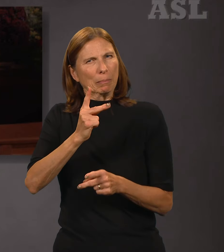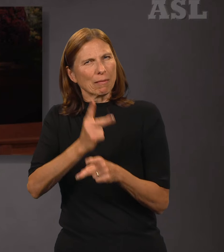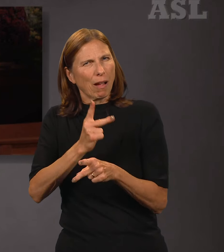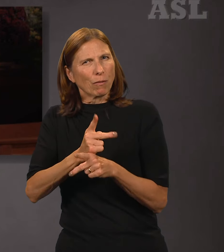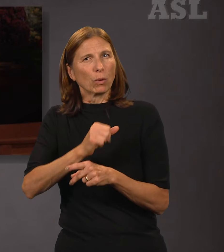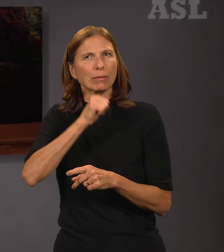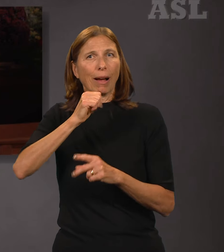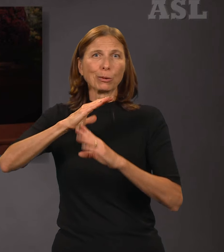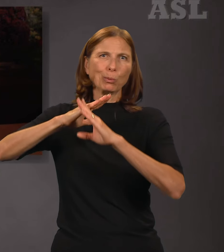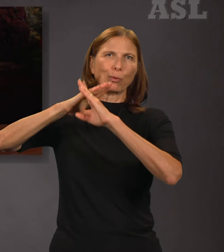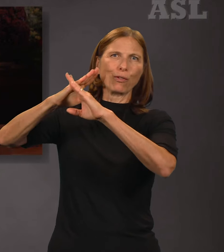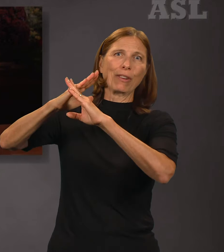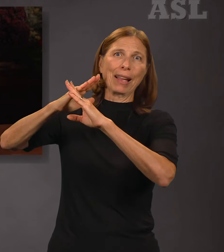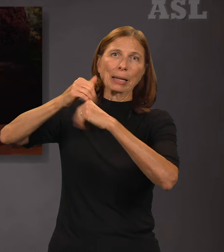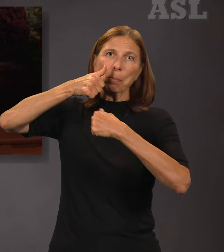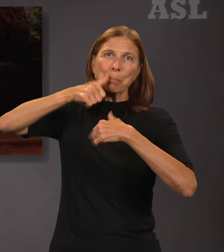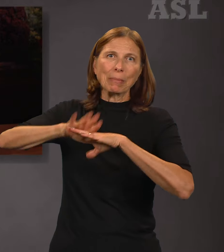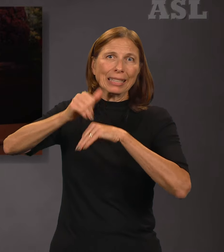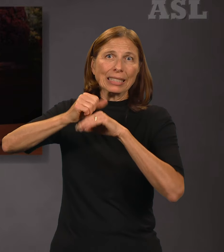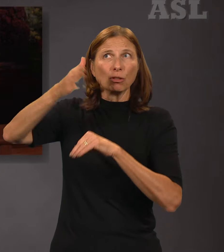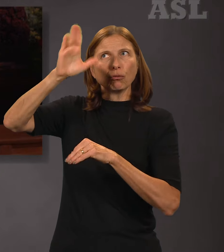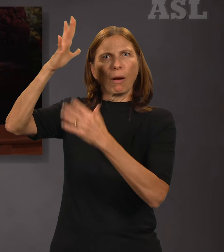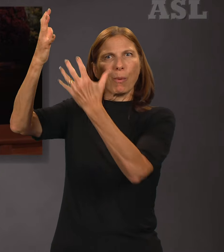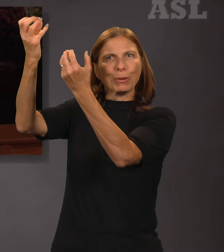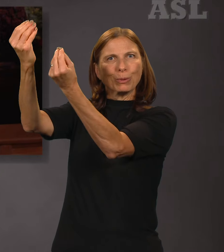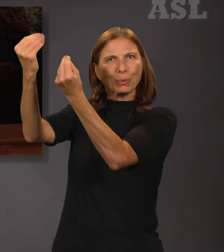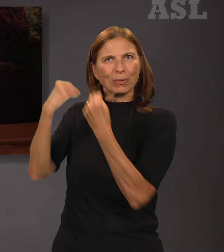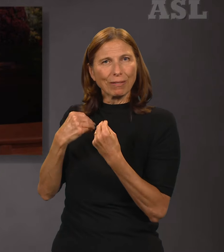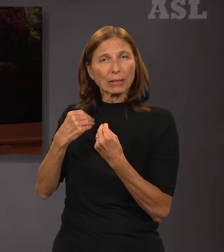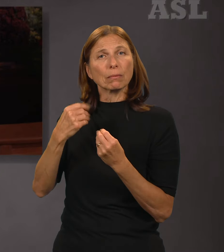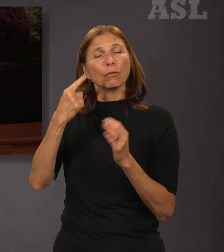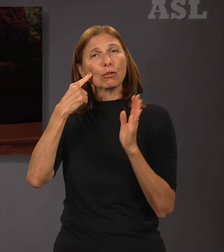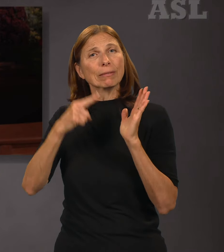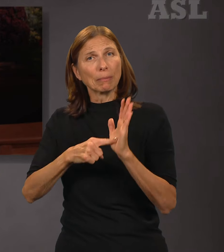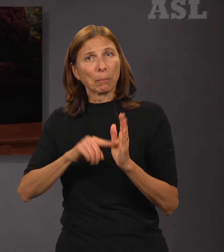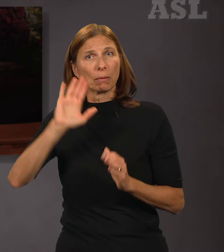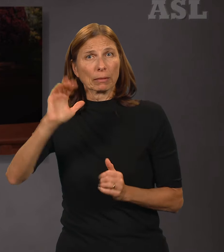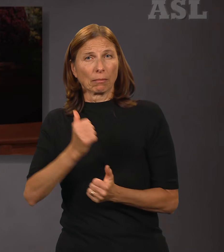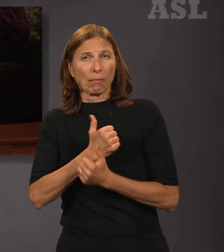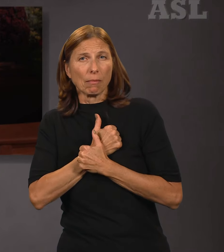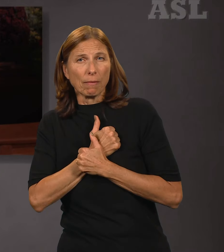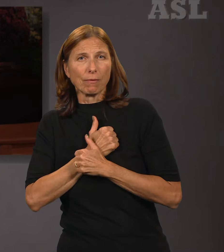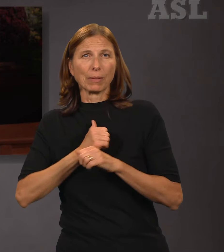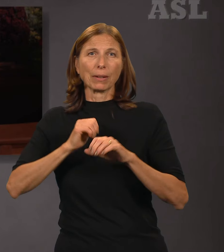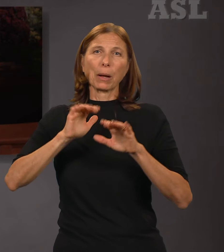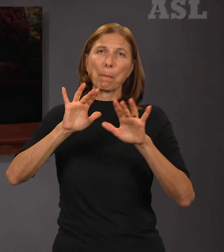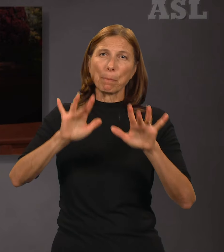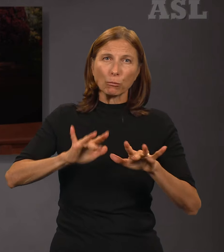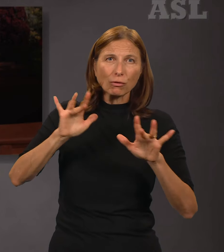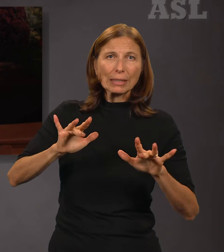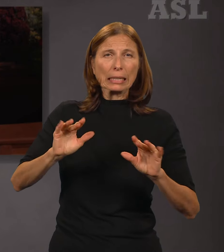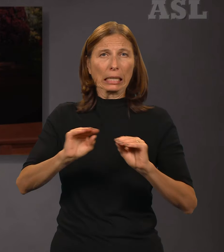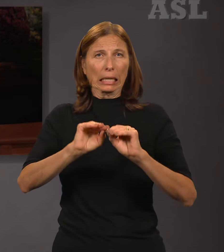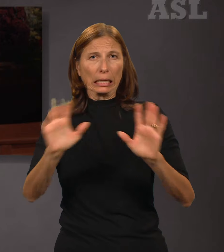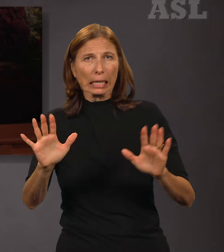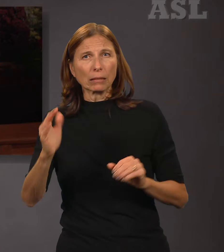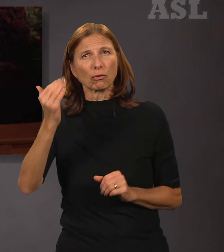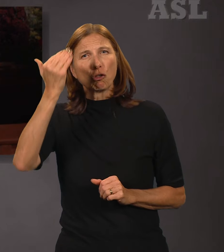ourselves from the good that God desires to bless us with, from the love and mercy that He desires us to fill, from the light and